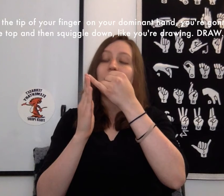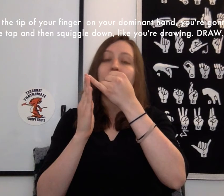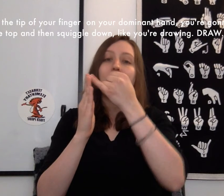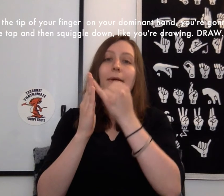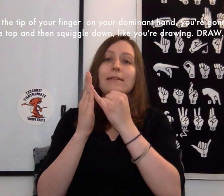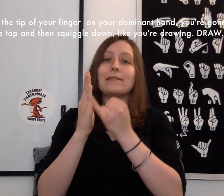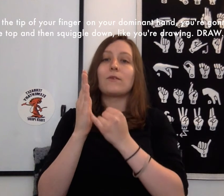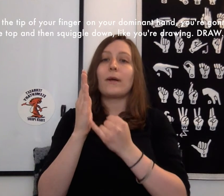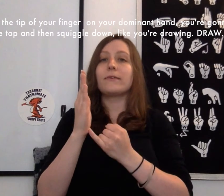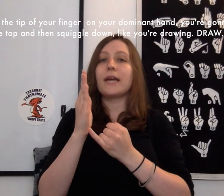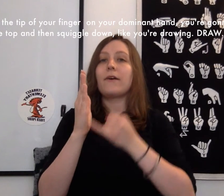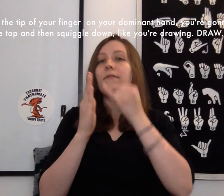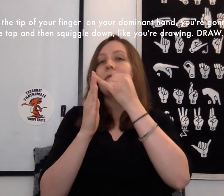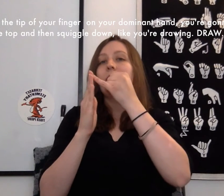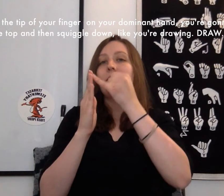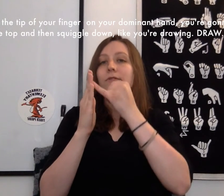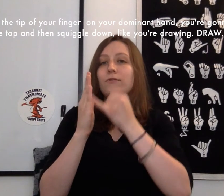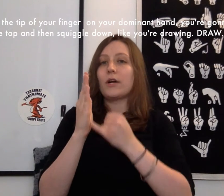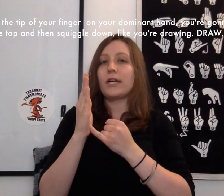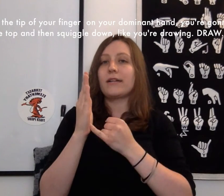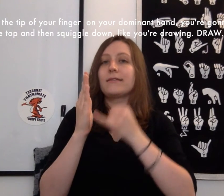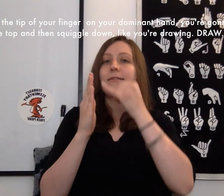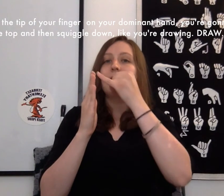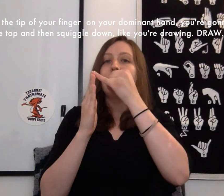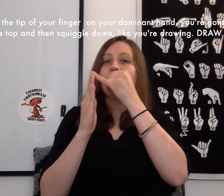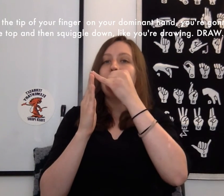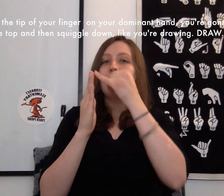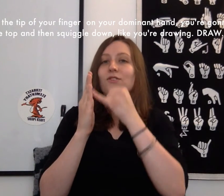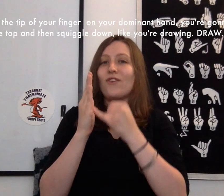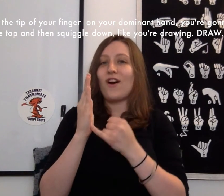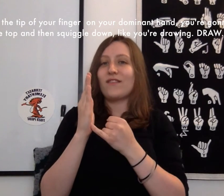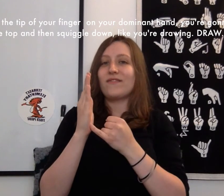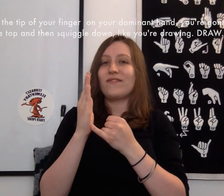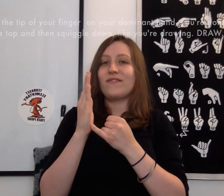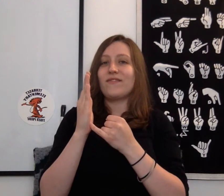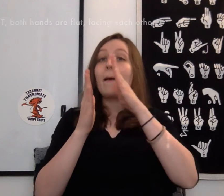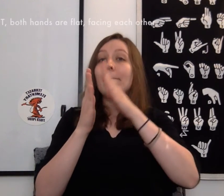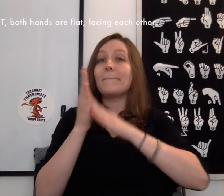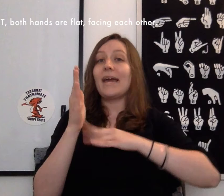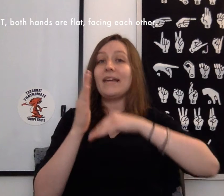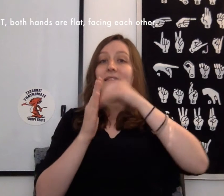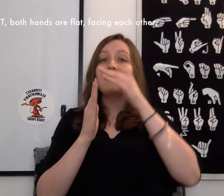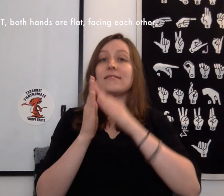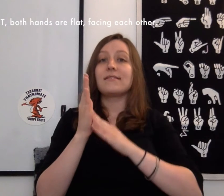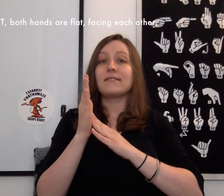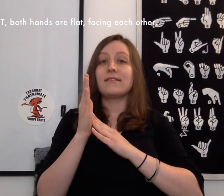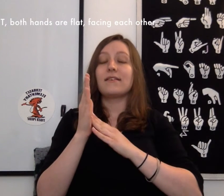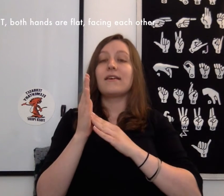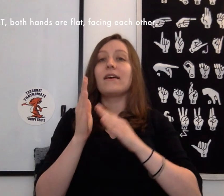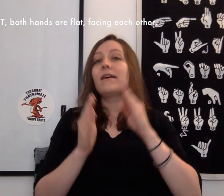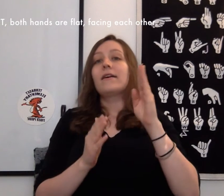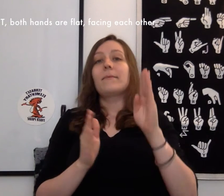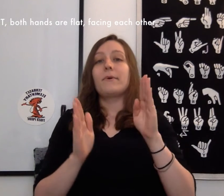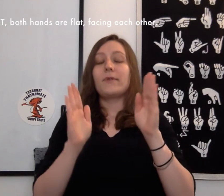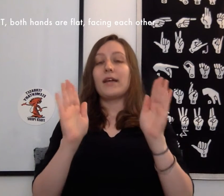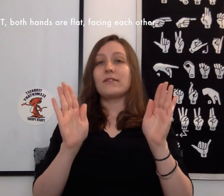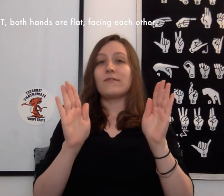at the top and squiggle down like you're drawing. Draw. Paint. Both hands are